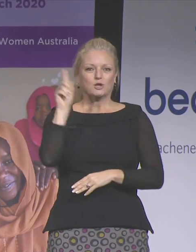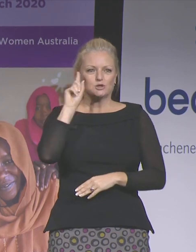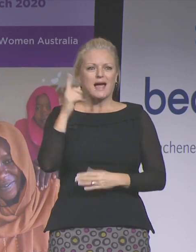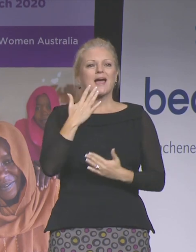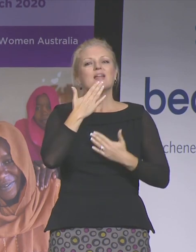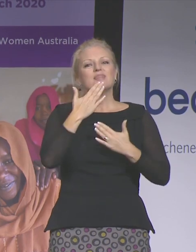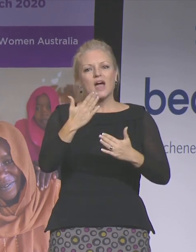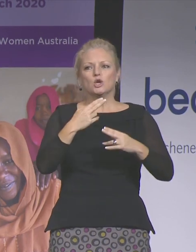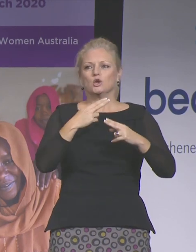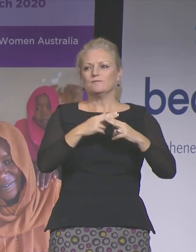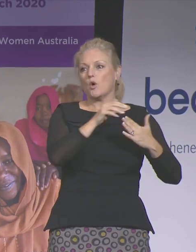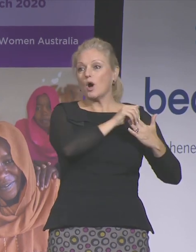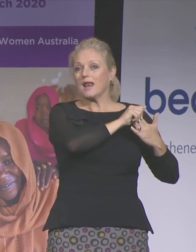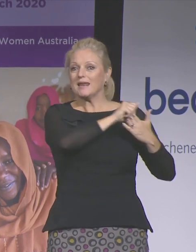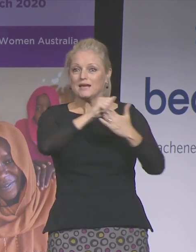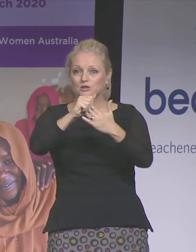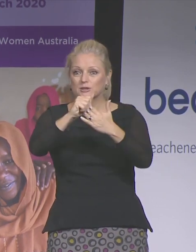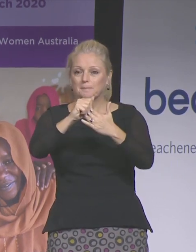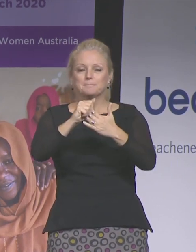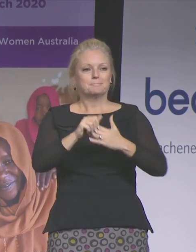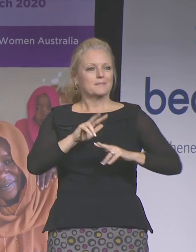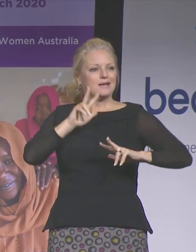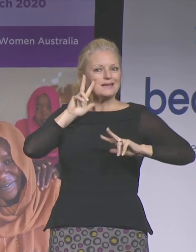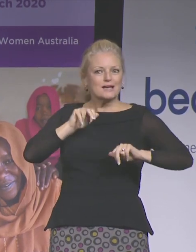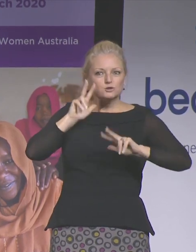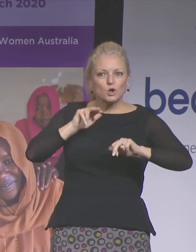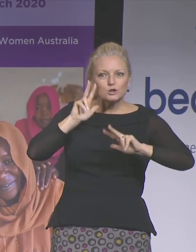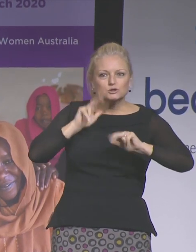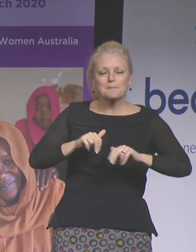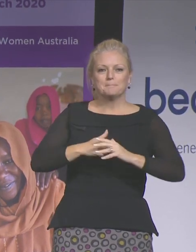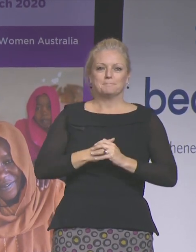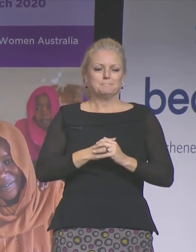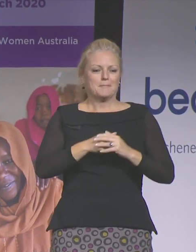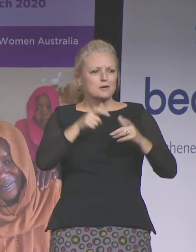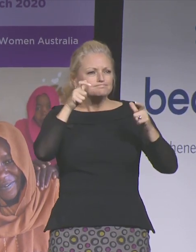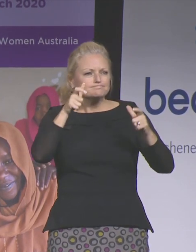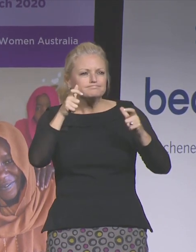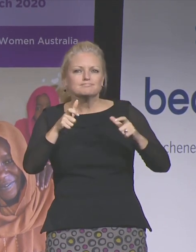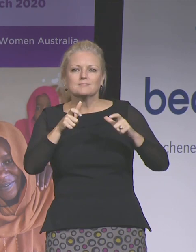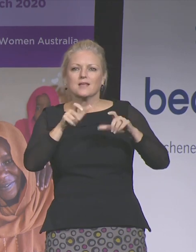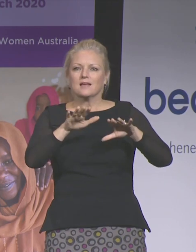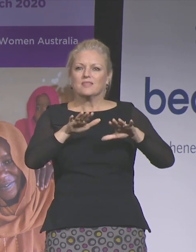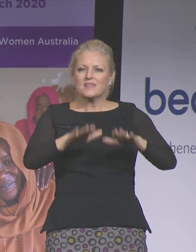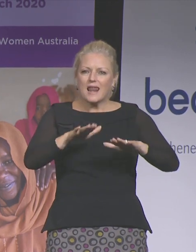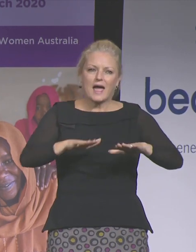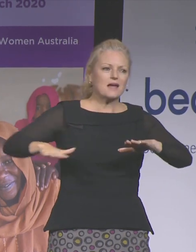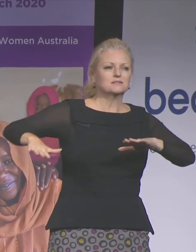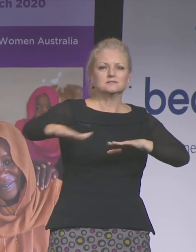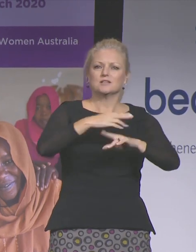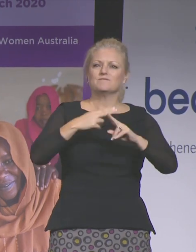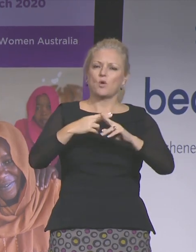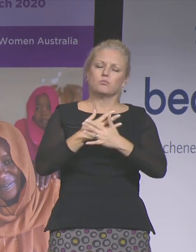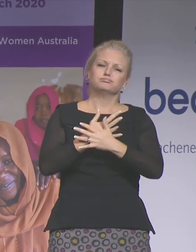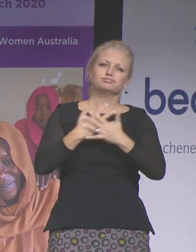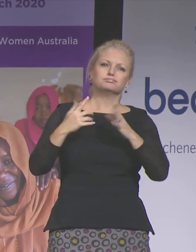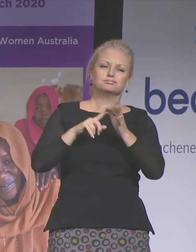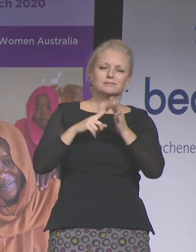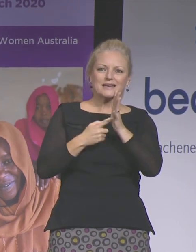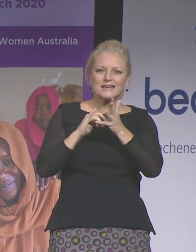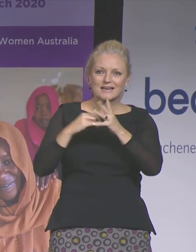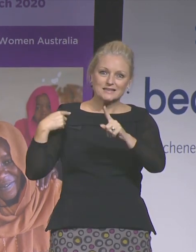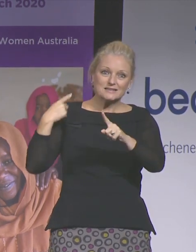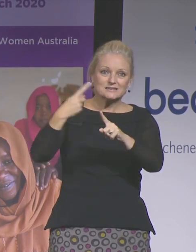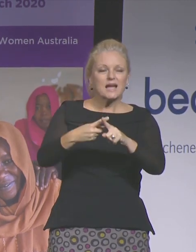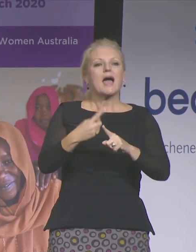leadership, your custodianship, your care of this land for so many thousands of years and thank you for your strong voice